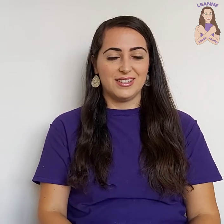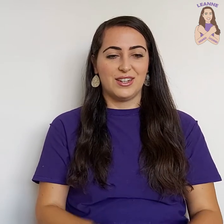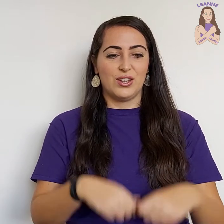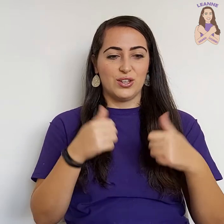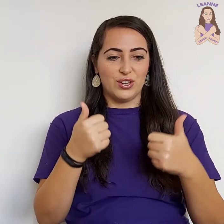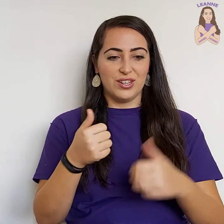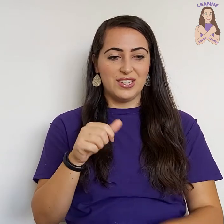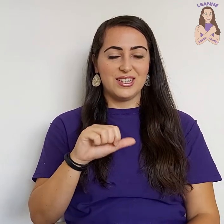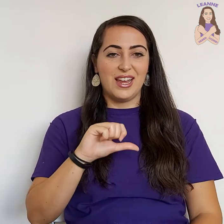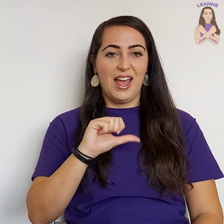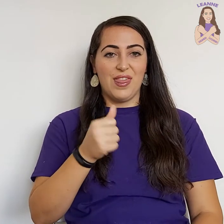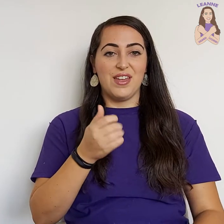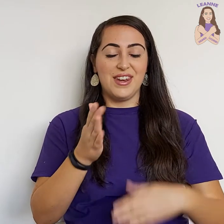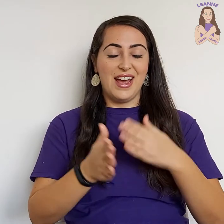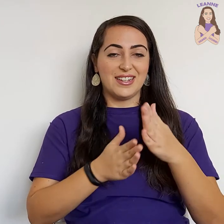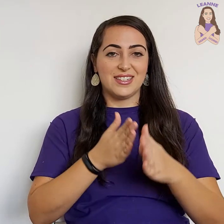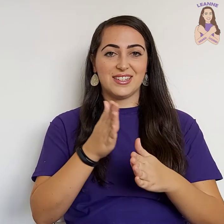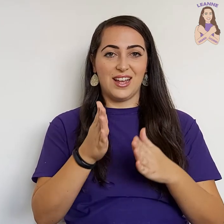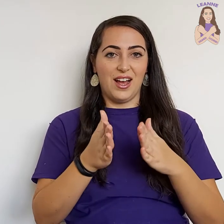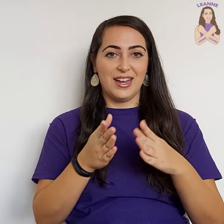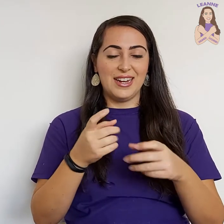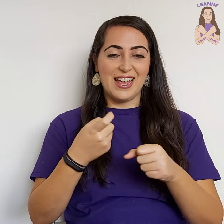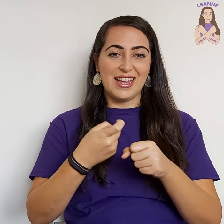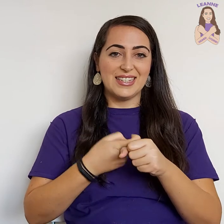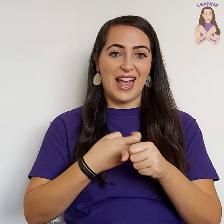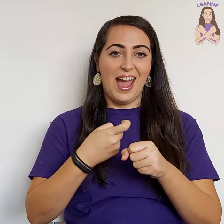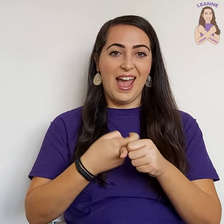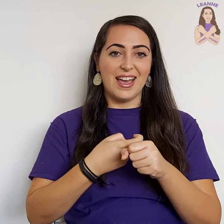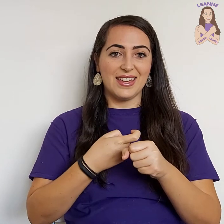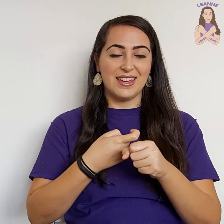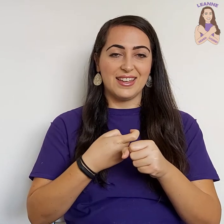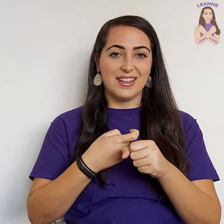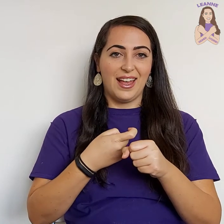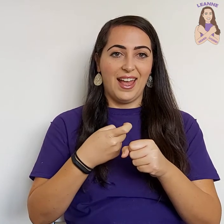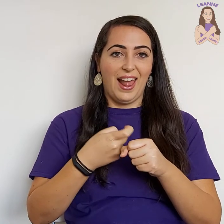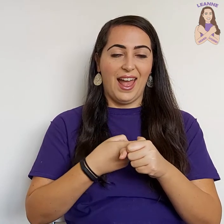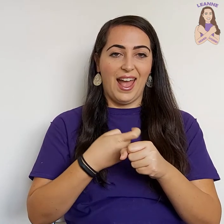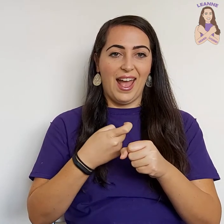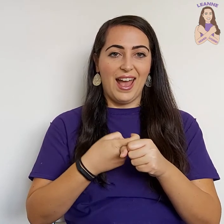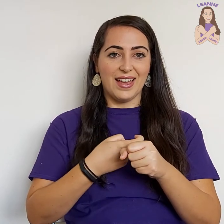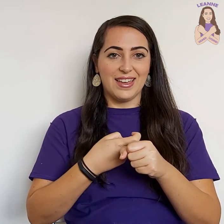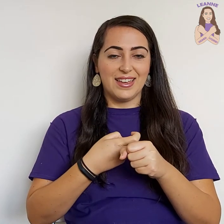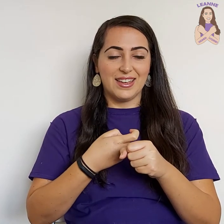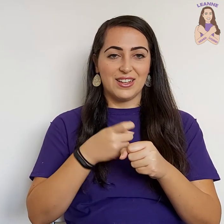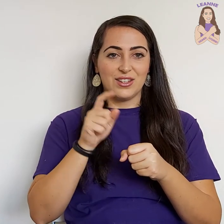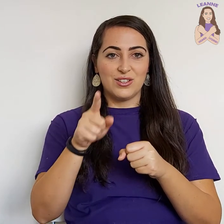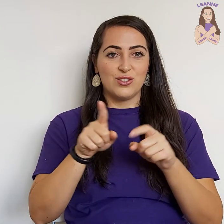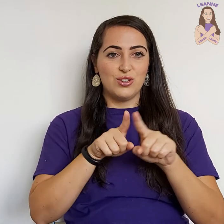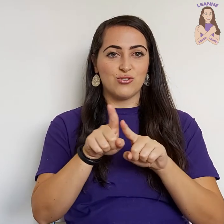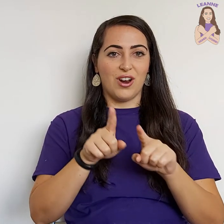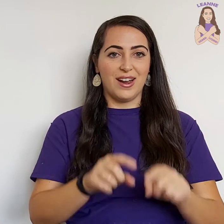Good. The next sign is Egg. Egg. You try.